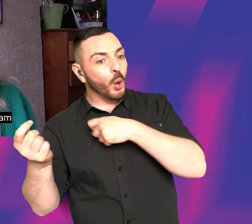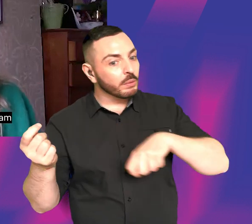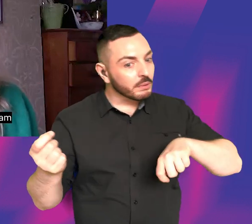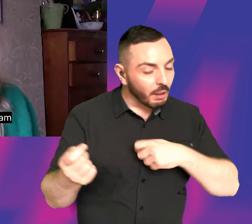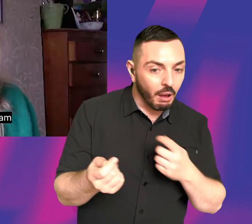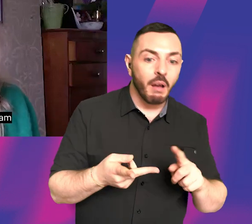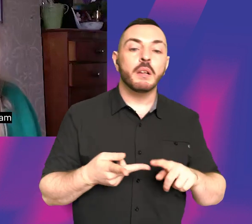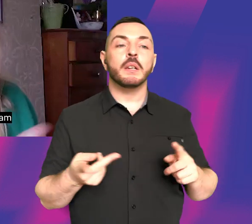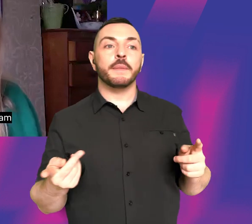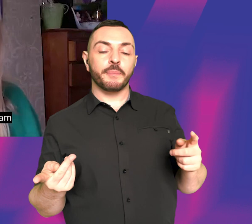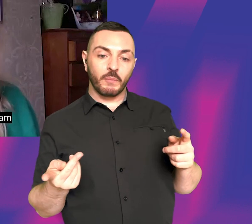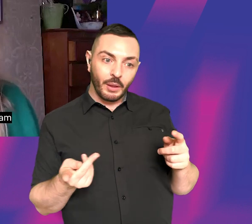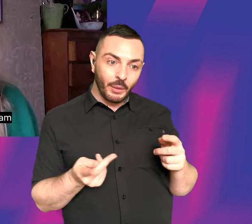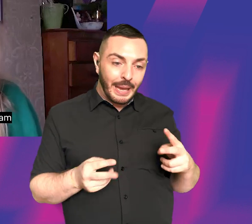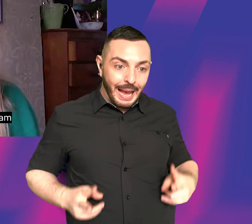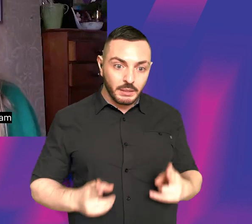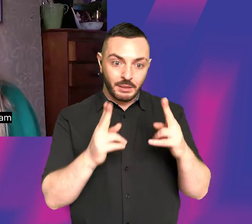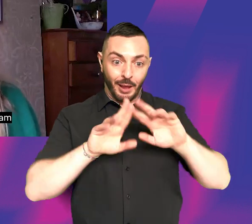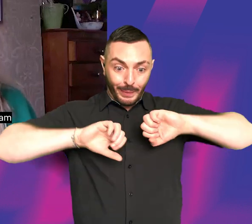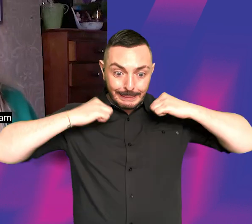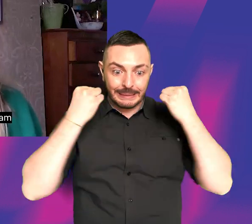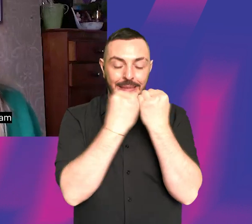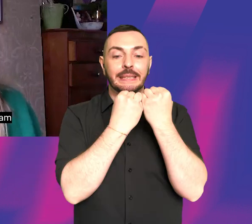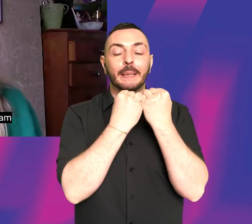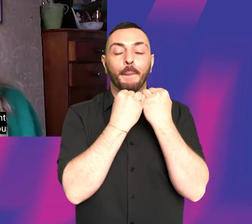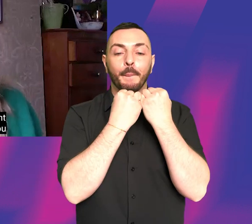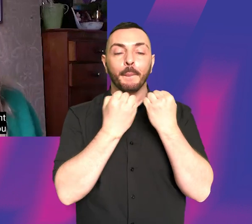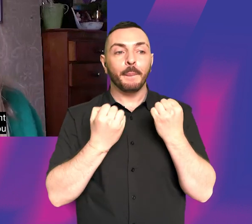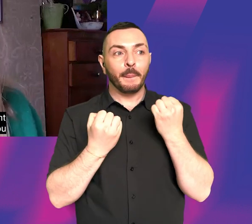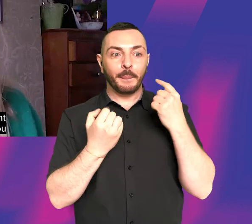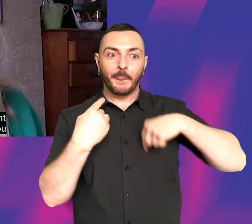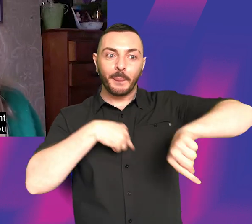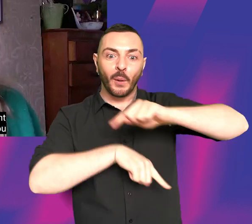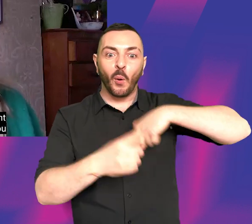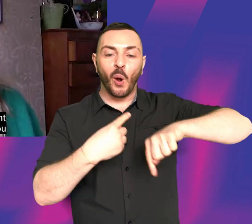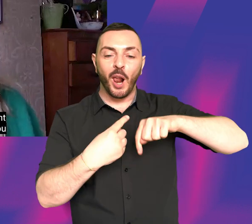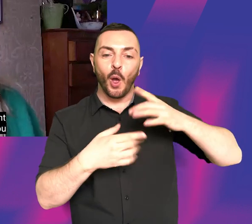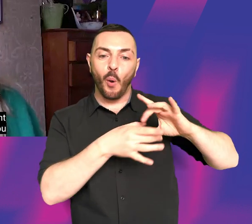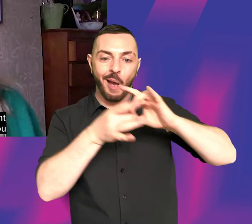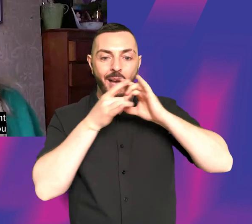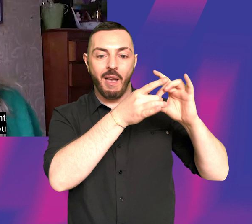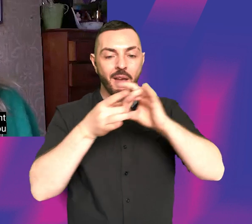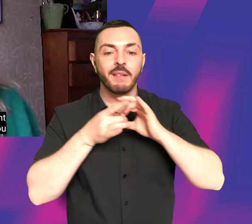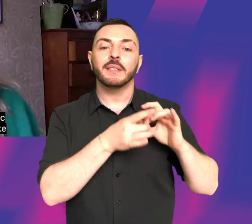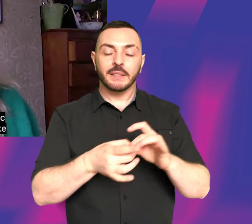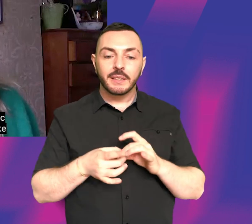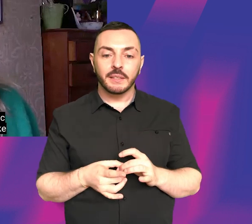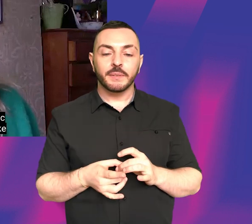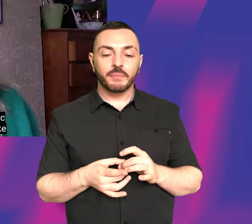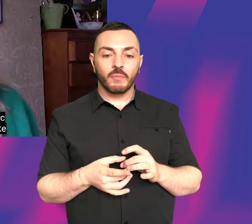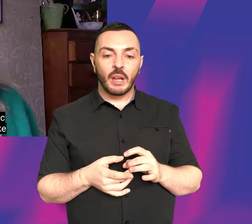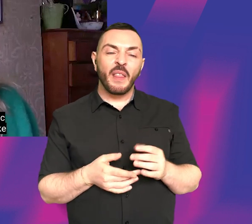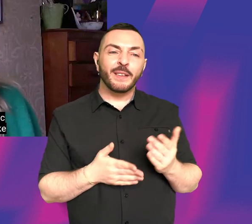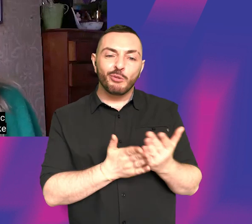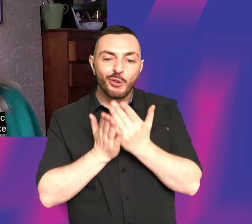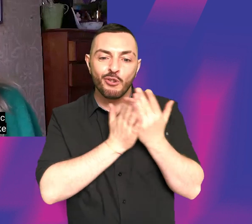was able to compare, like come together with a team of people to make the film. And that is one of the most important things you do as a director is that you find people who